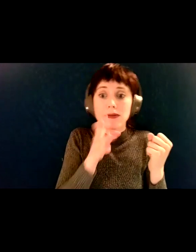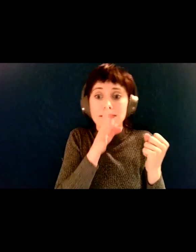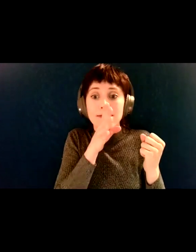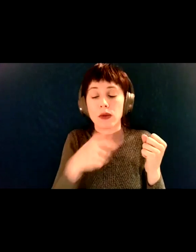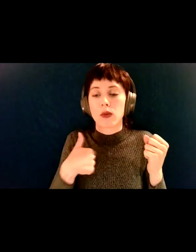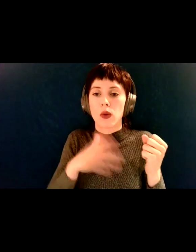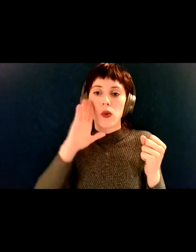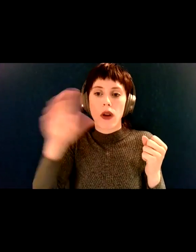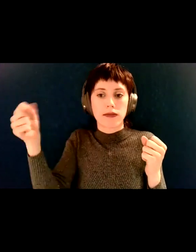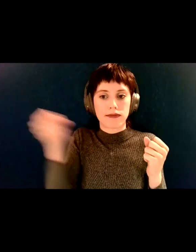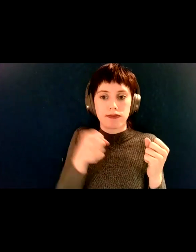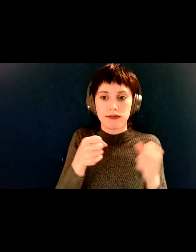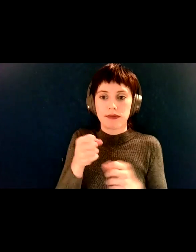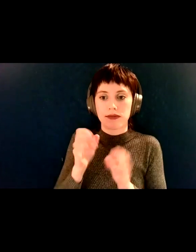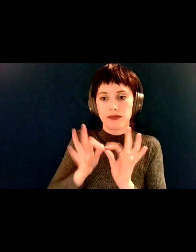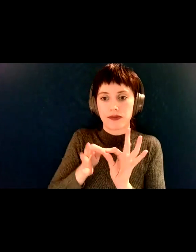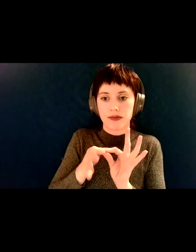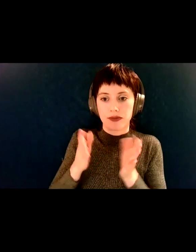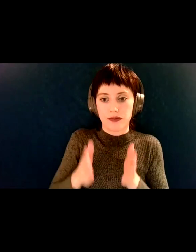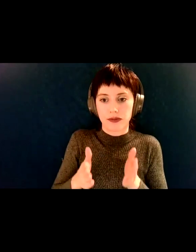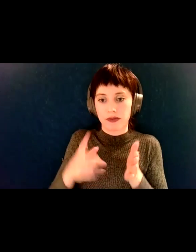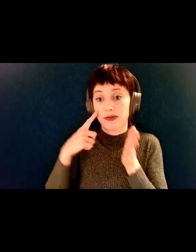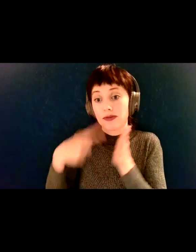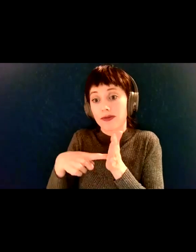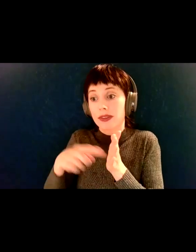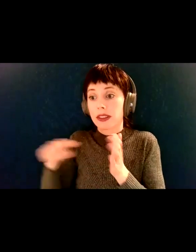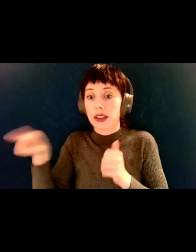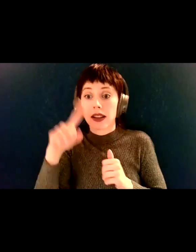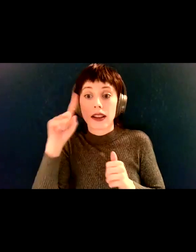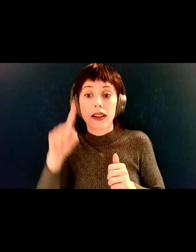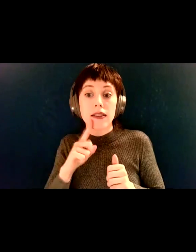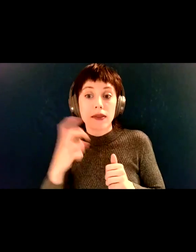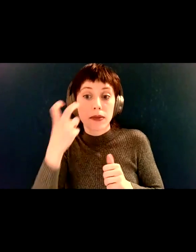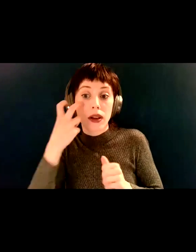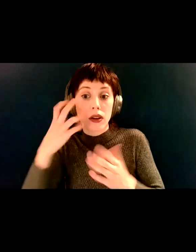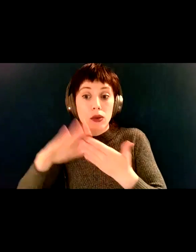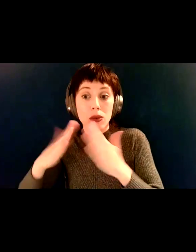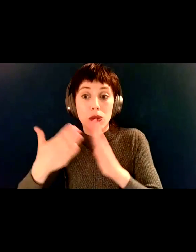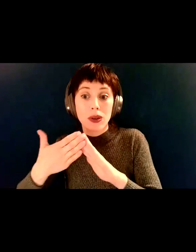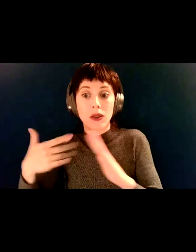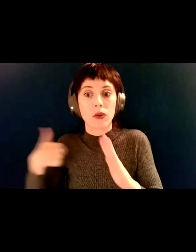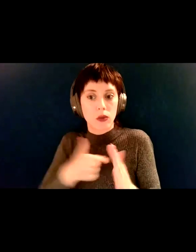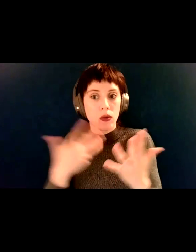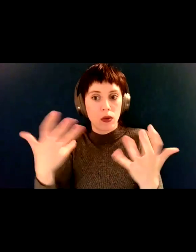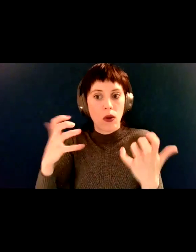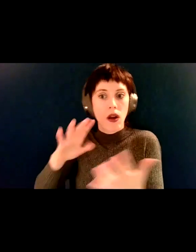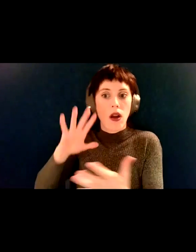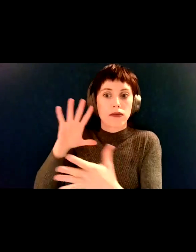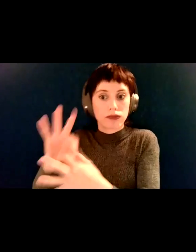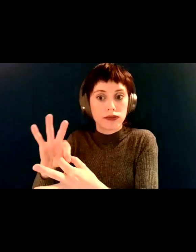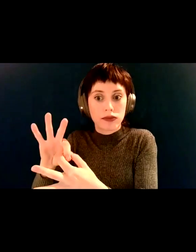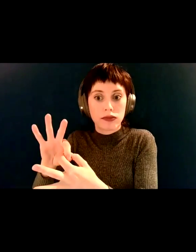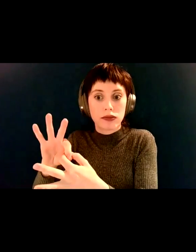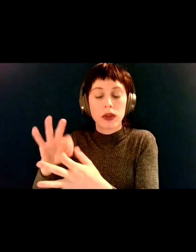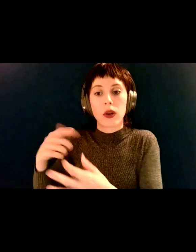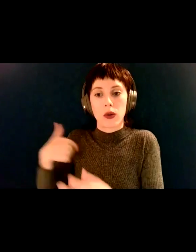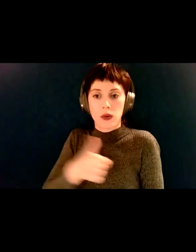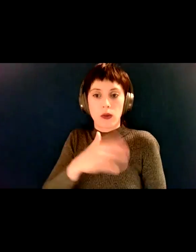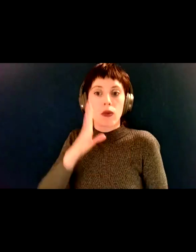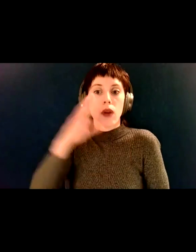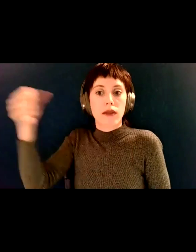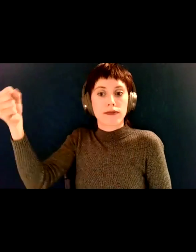available for someone, you know, if the DeafBlind community is another community we really want to connect with. We don't have